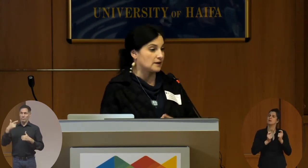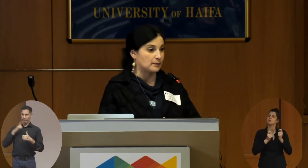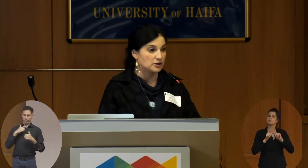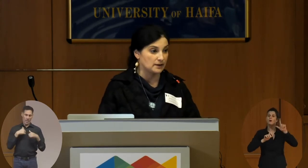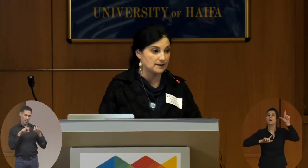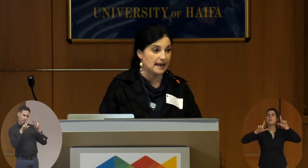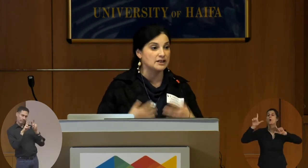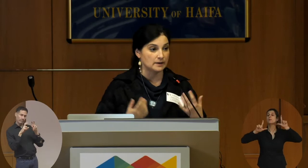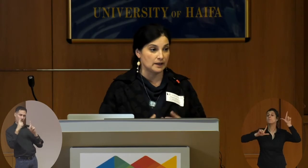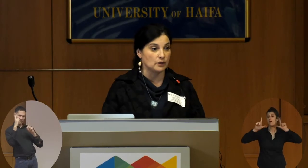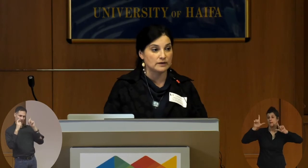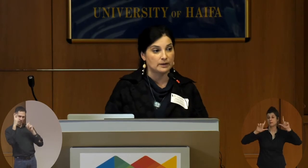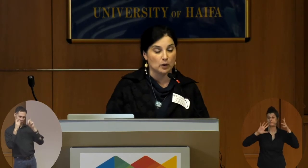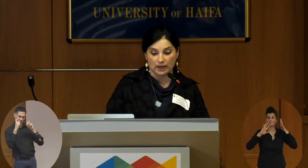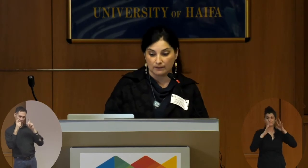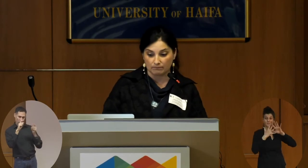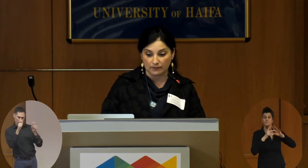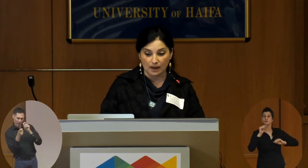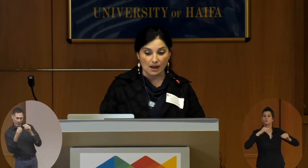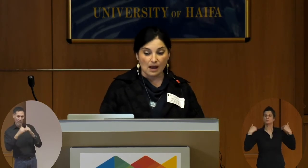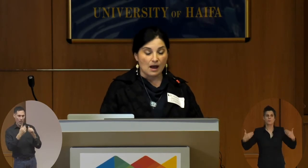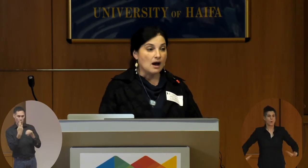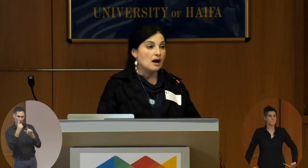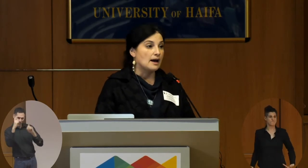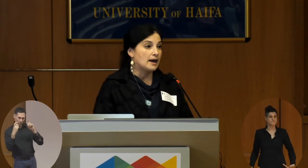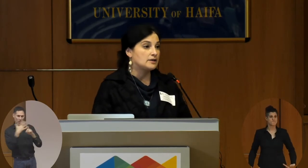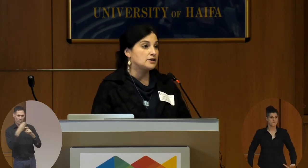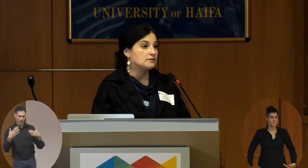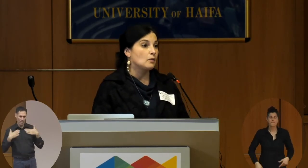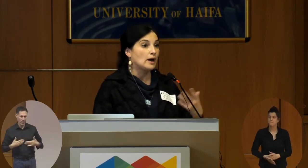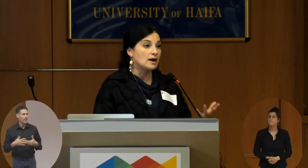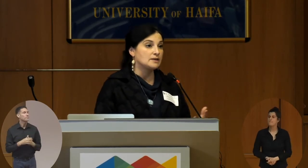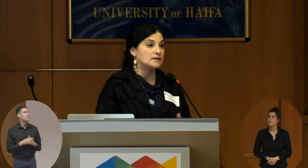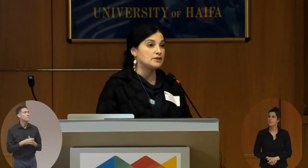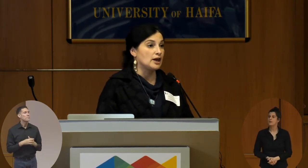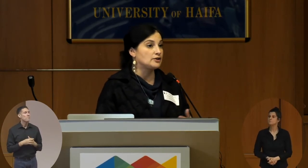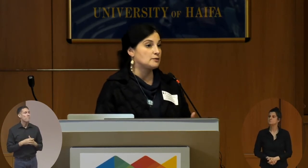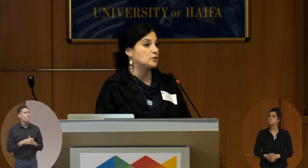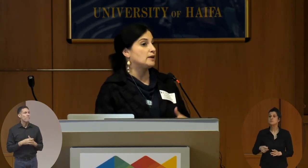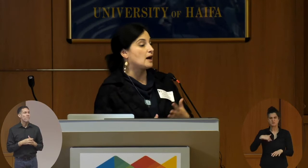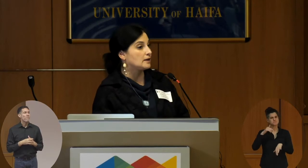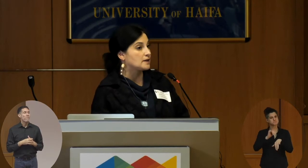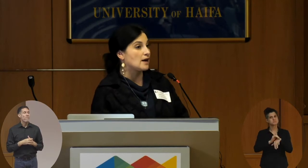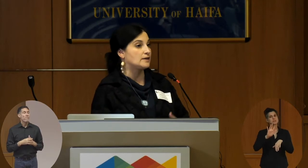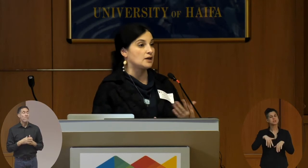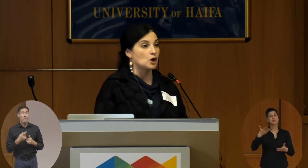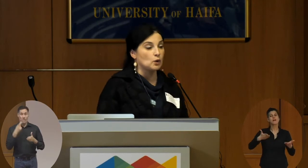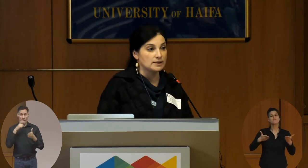expressions and the use of the body and we also see changes between younger signers and older